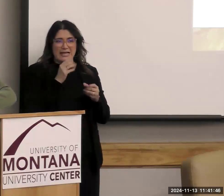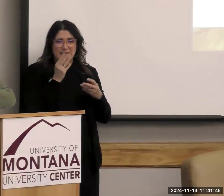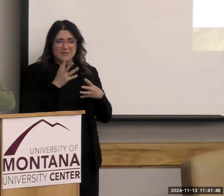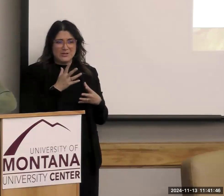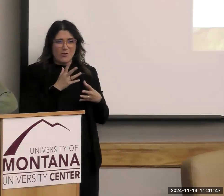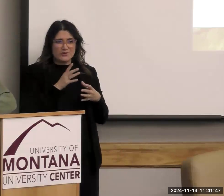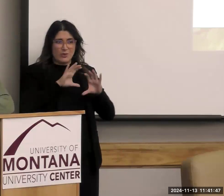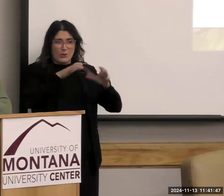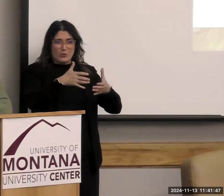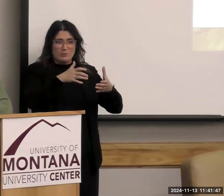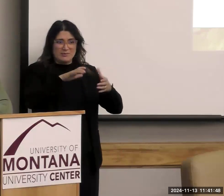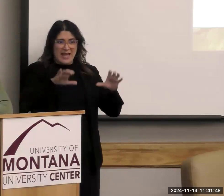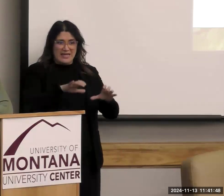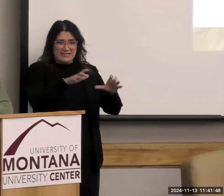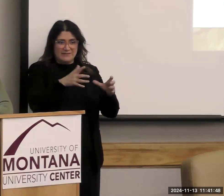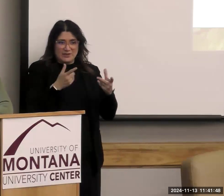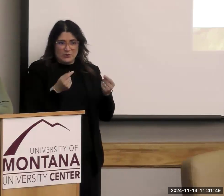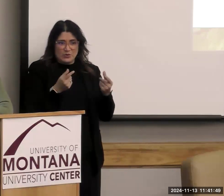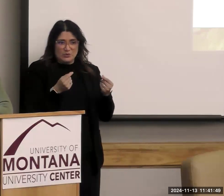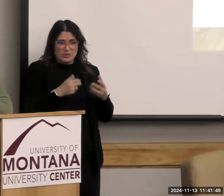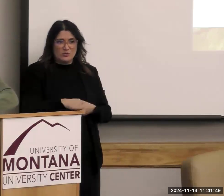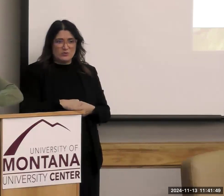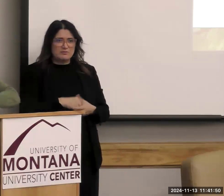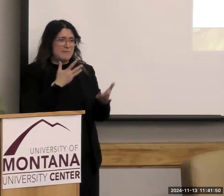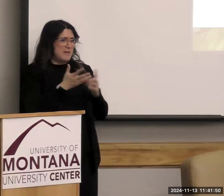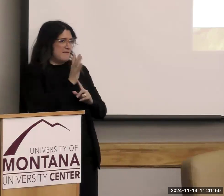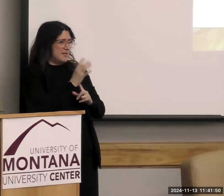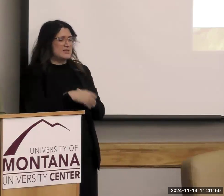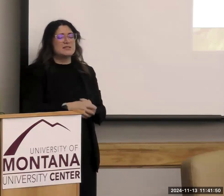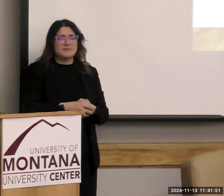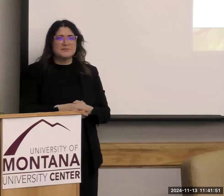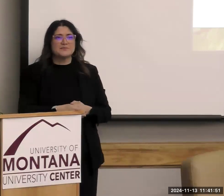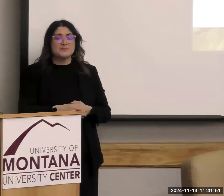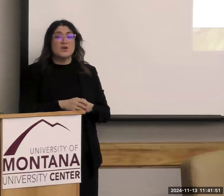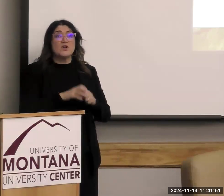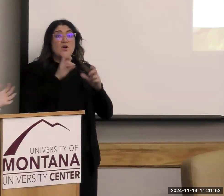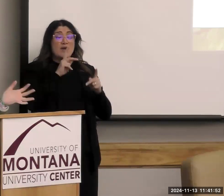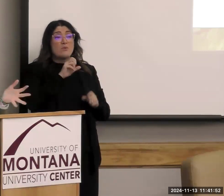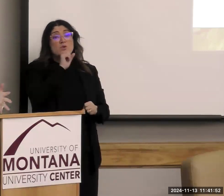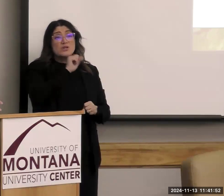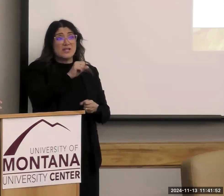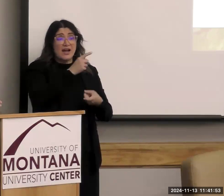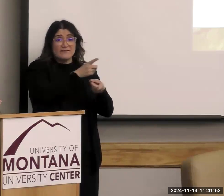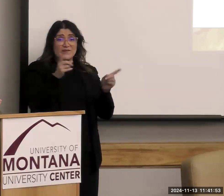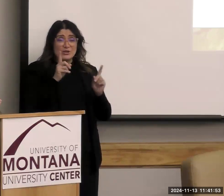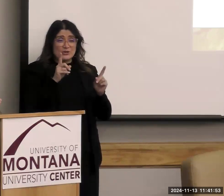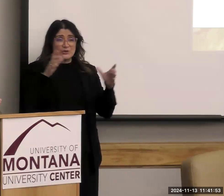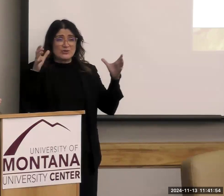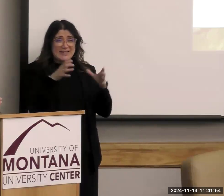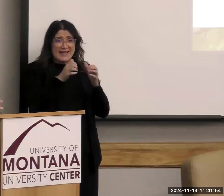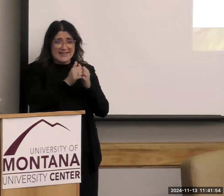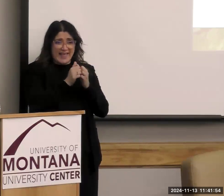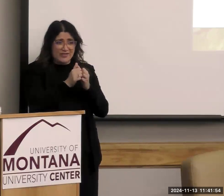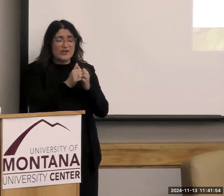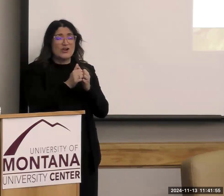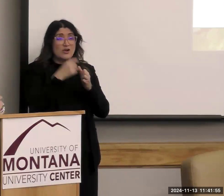activity to go. Okay. So we would love to have you all get together and to be able to discuss